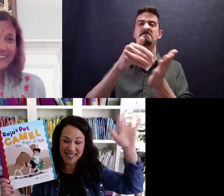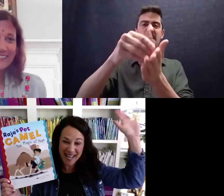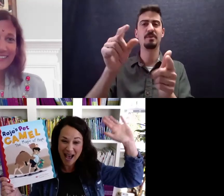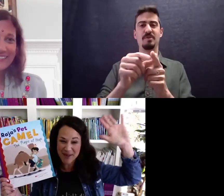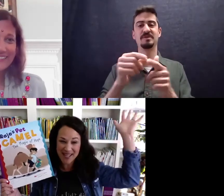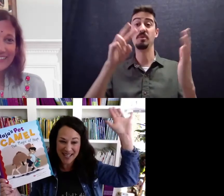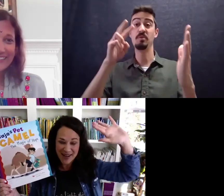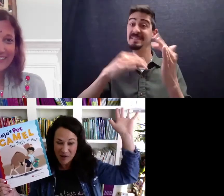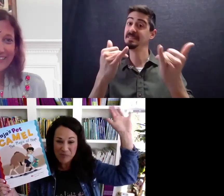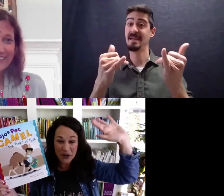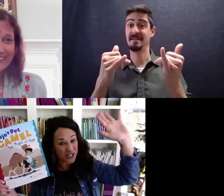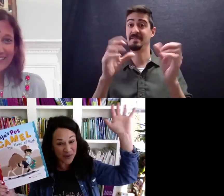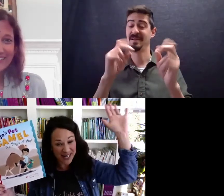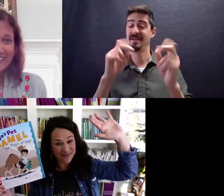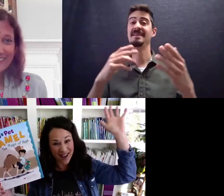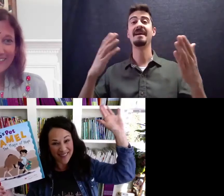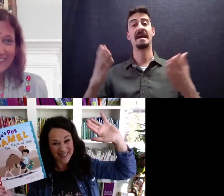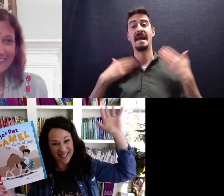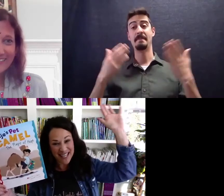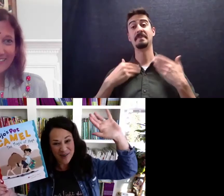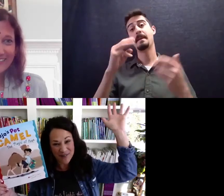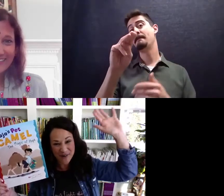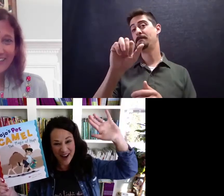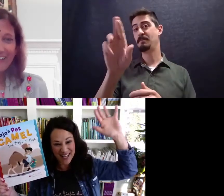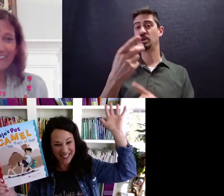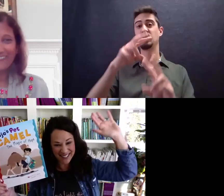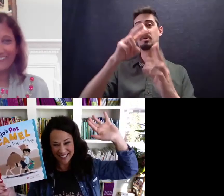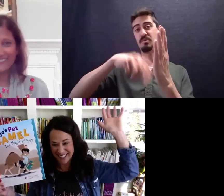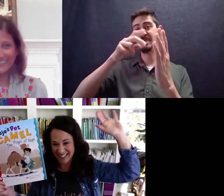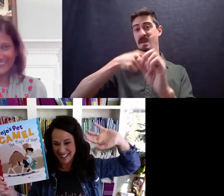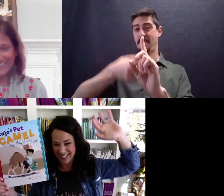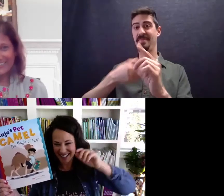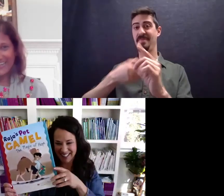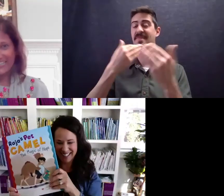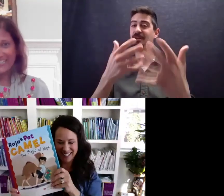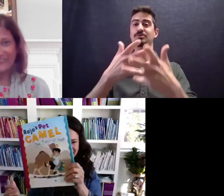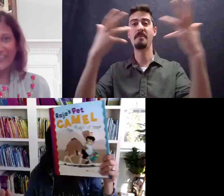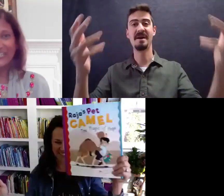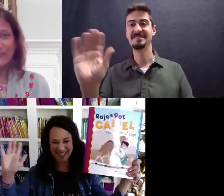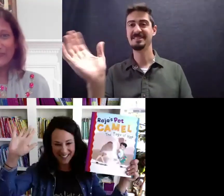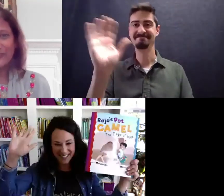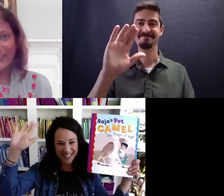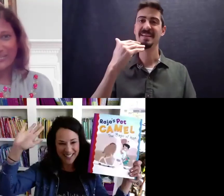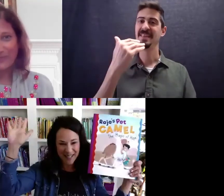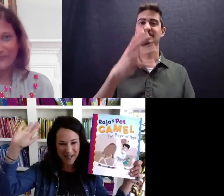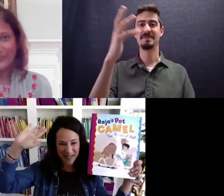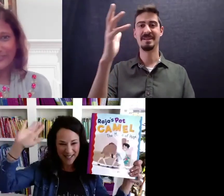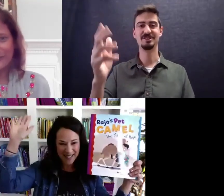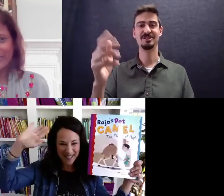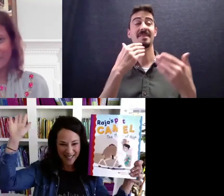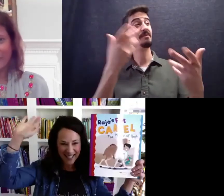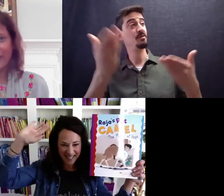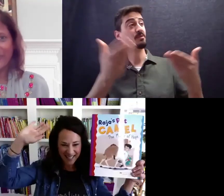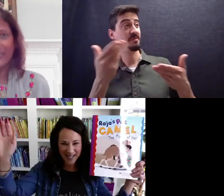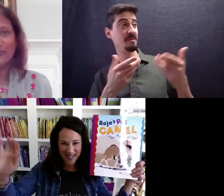girls. Happy March's Reading Month. Thank you, everyone. Thank you. Thank you for inviting me for Read